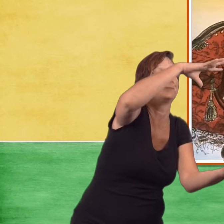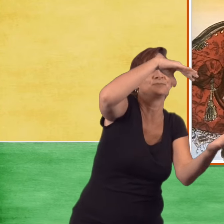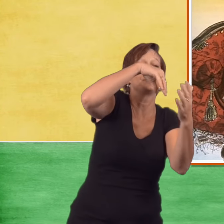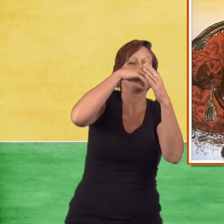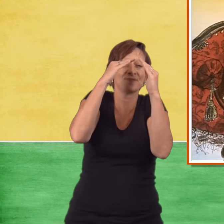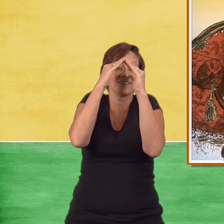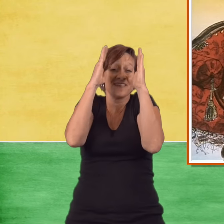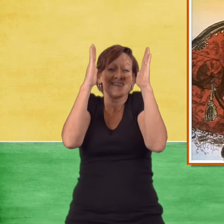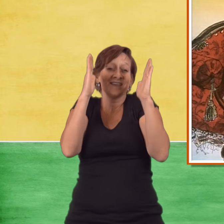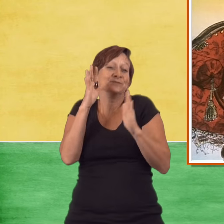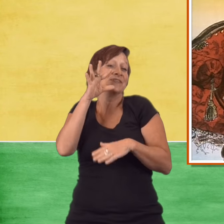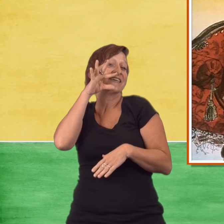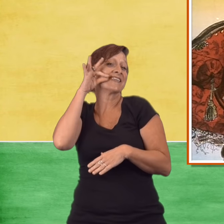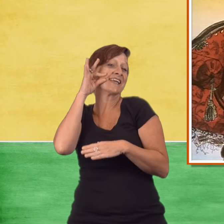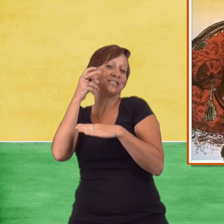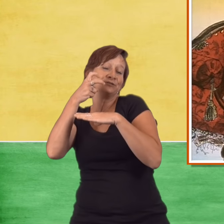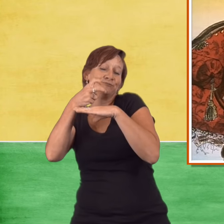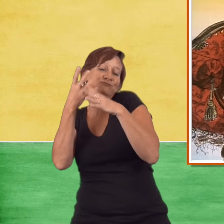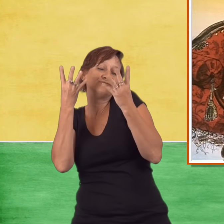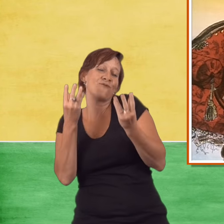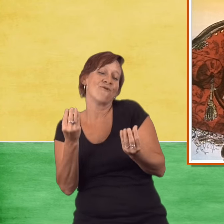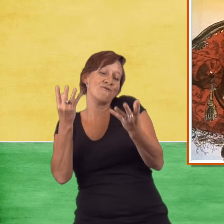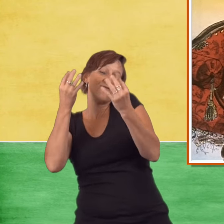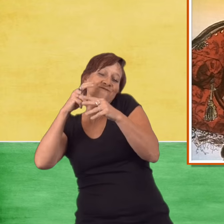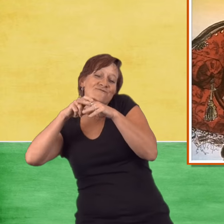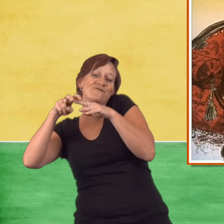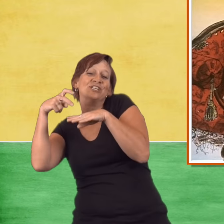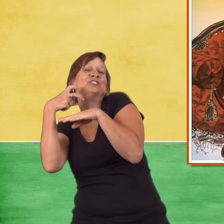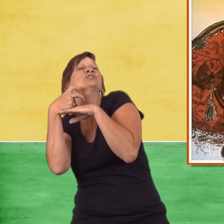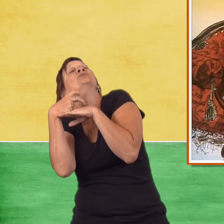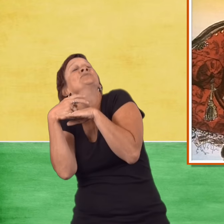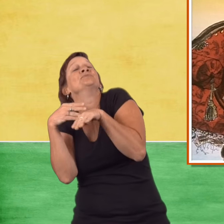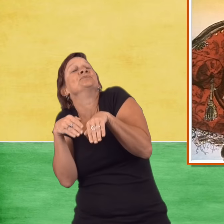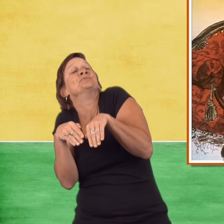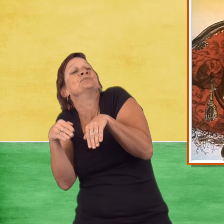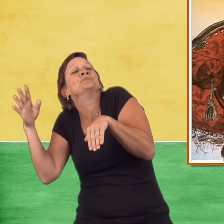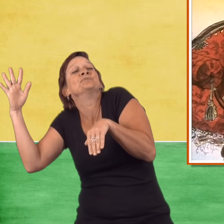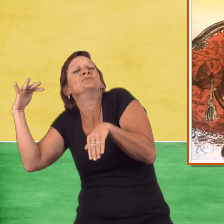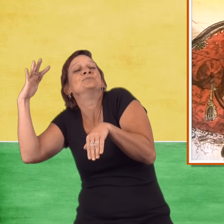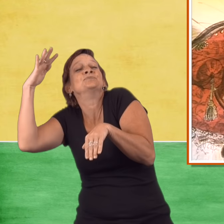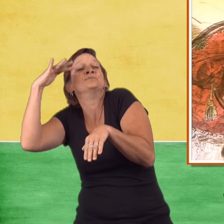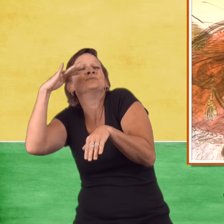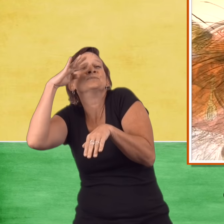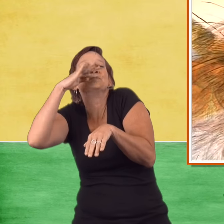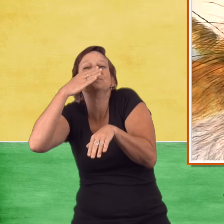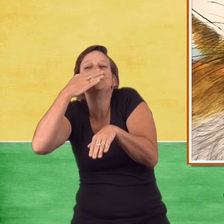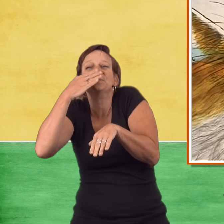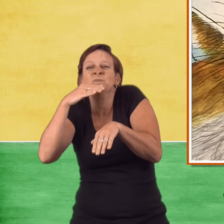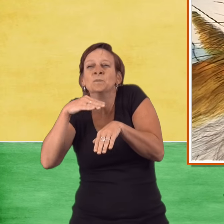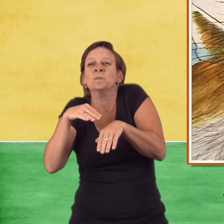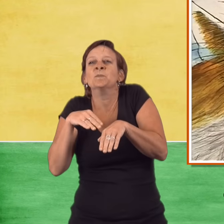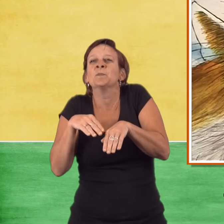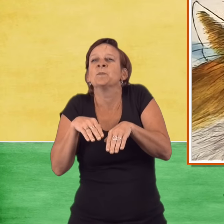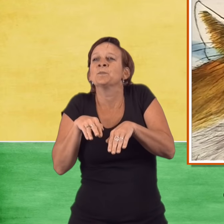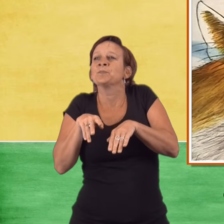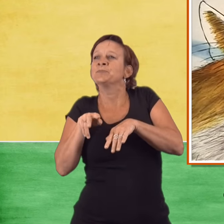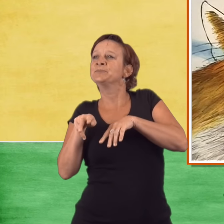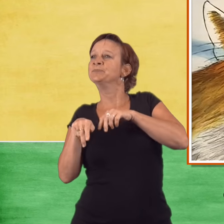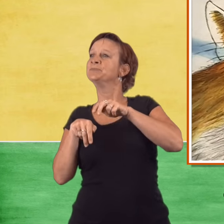Soon, a delicious smell filled the cozy little house. The cat got off the soft